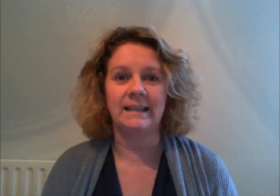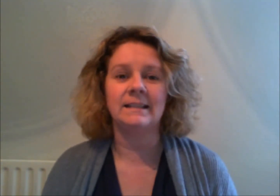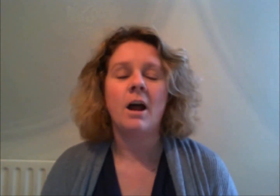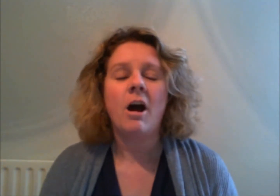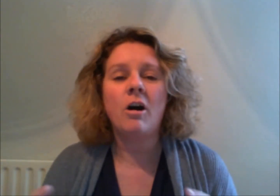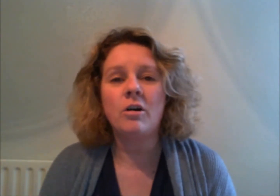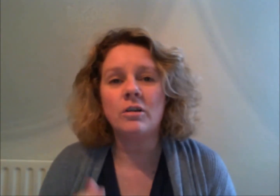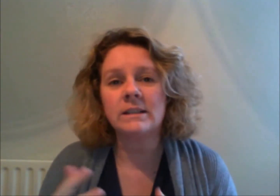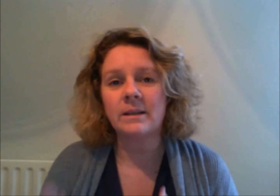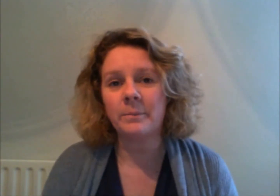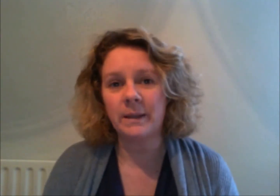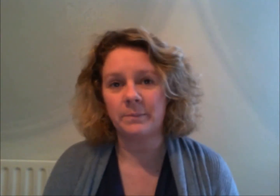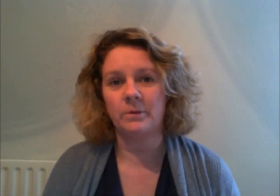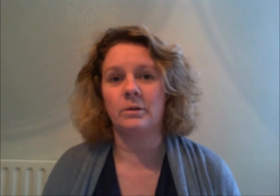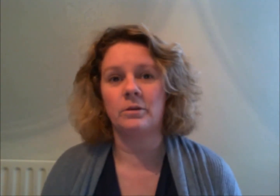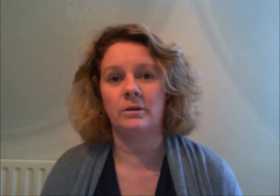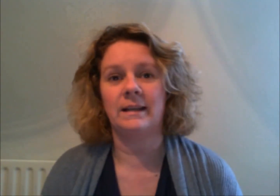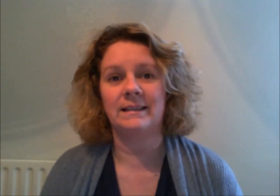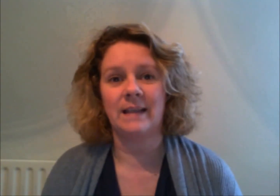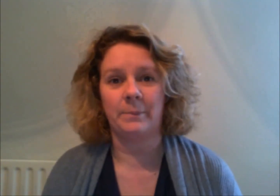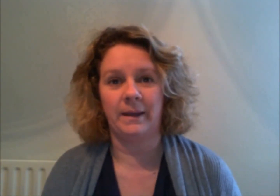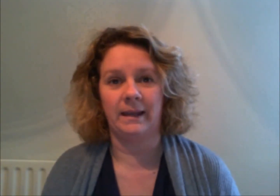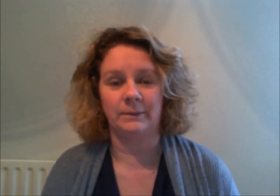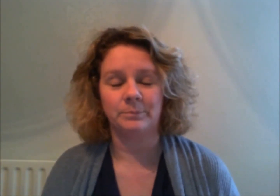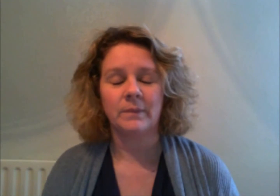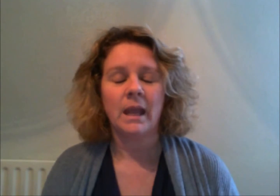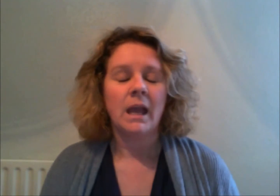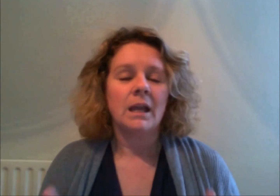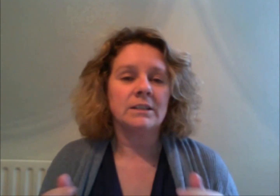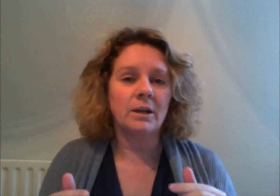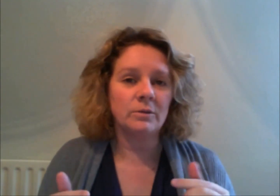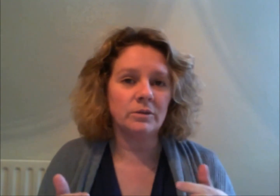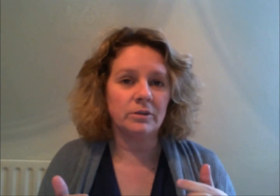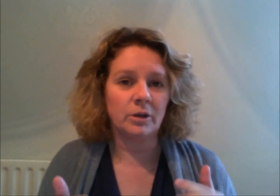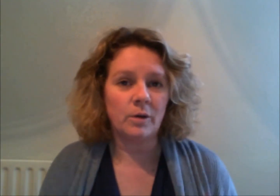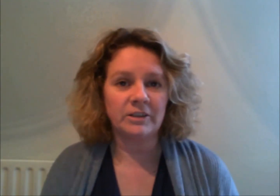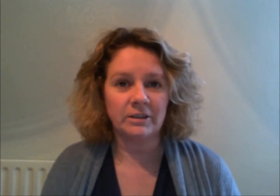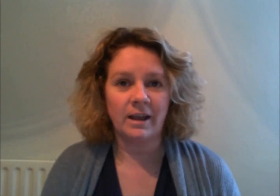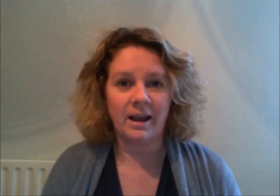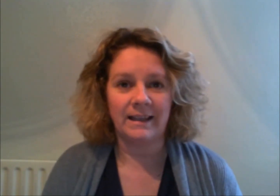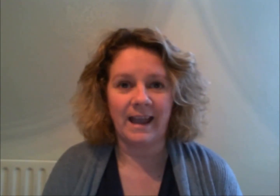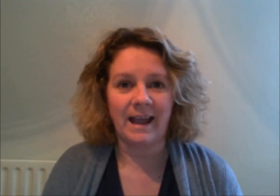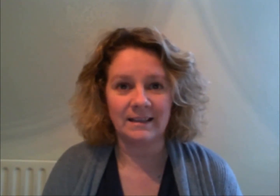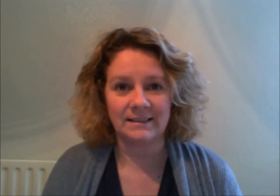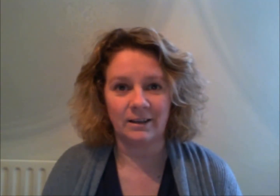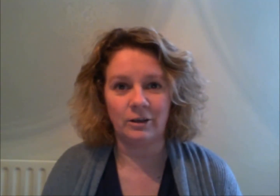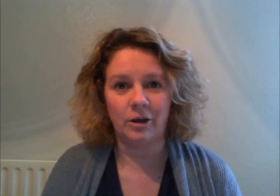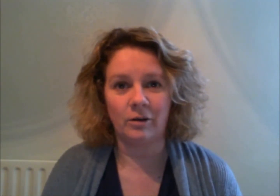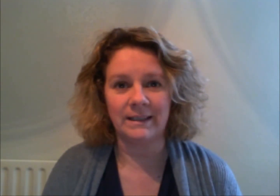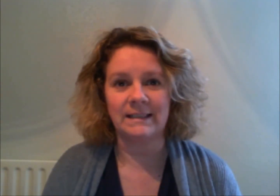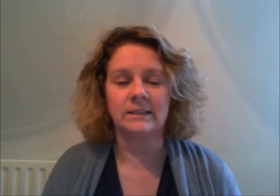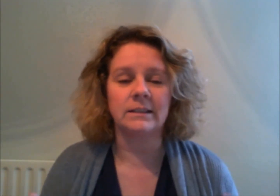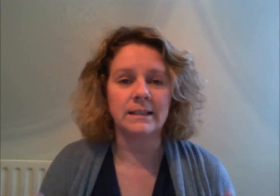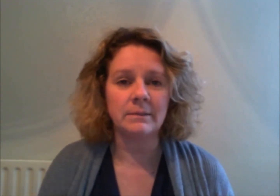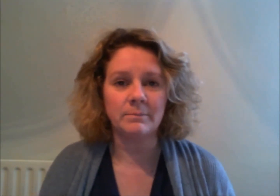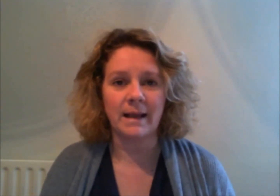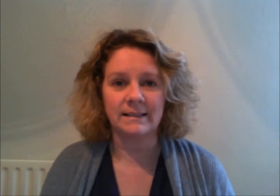or some people call it tap-in so the question that I get asked a lot is does it matter